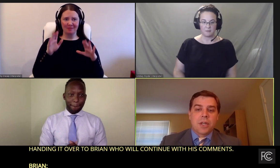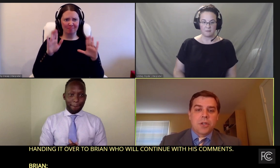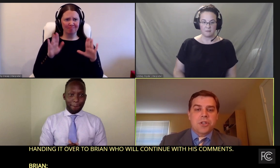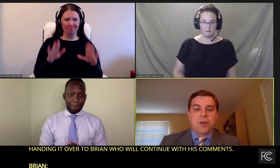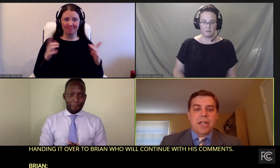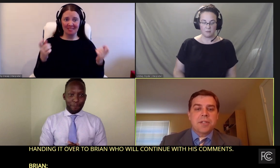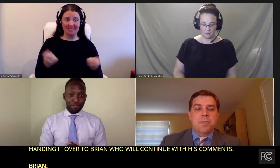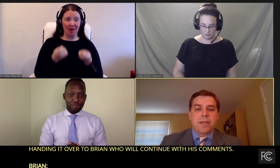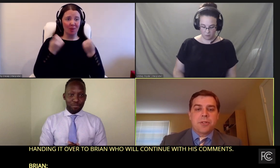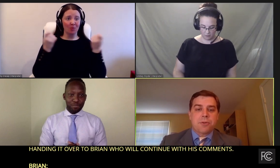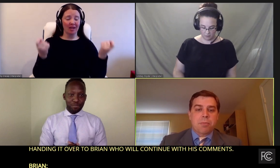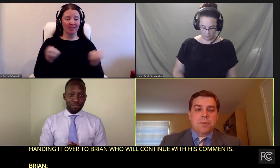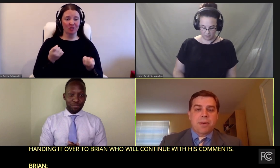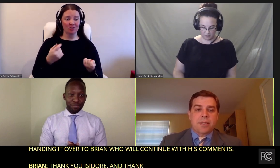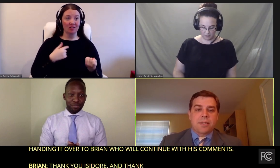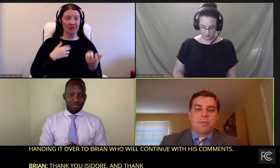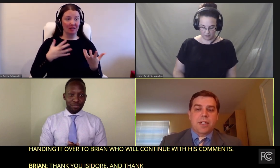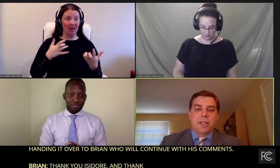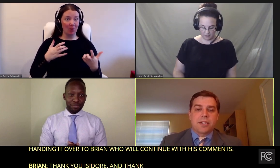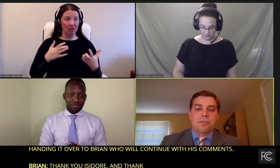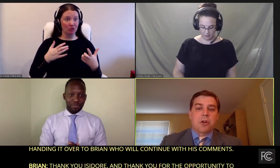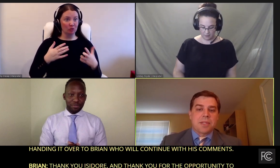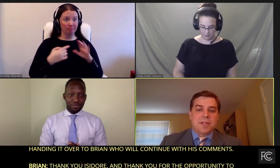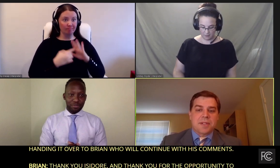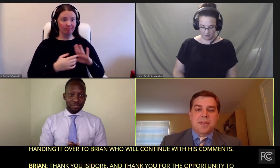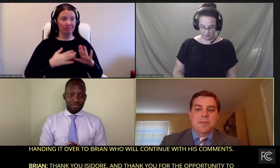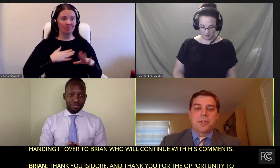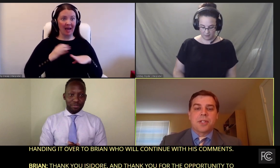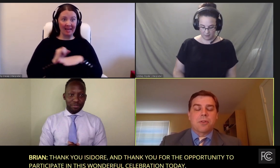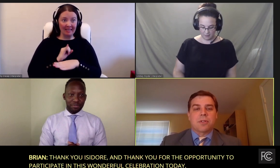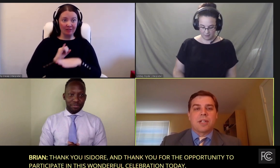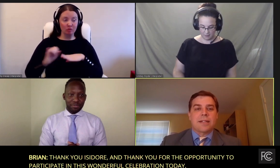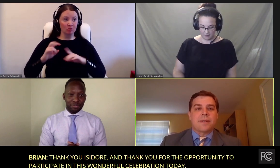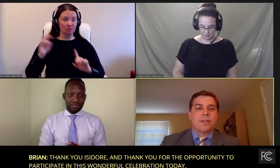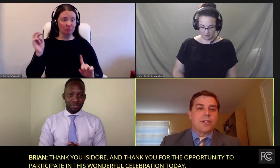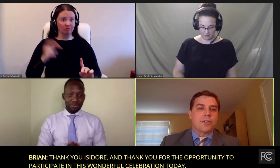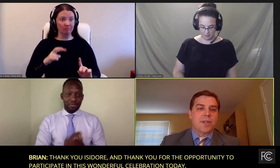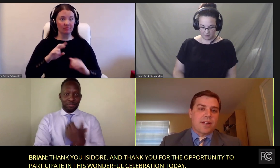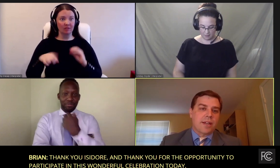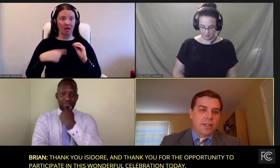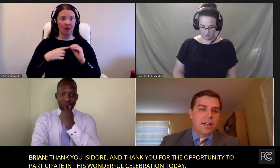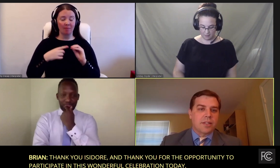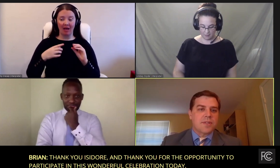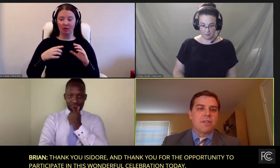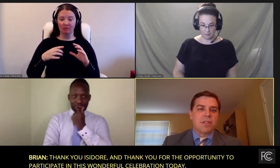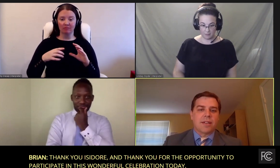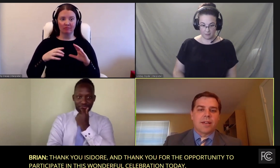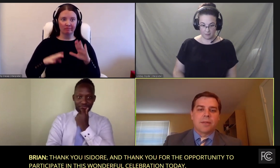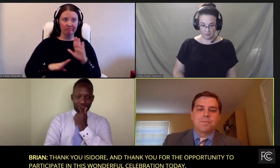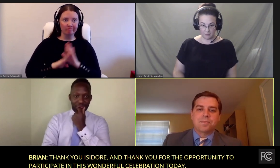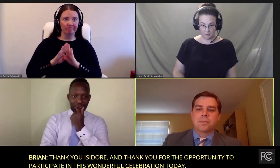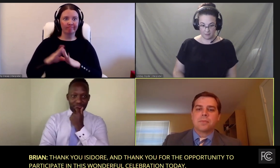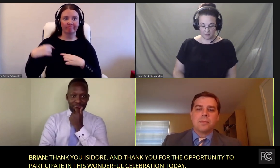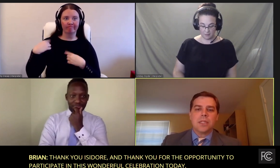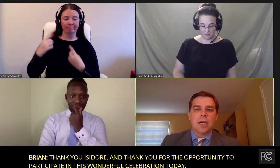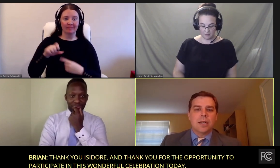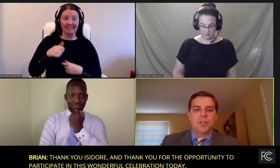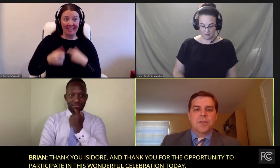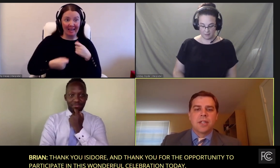honored to share an industry perspective on developments and accessibility over the last 10 years and on the CVAA.